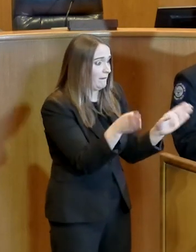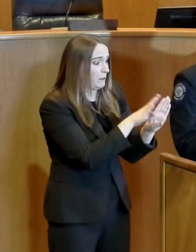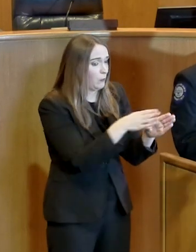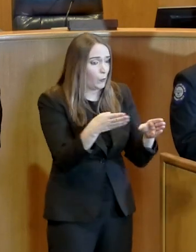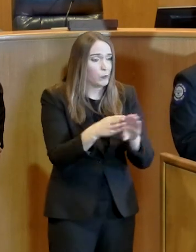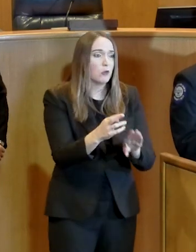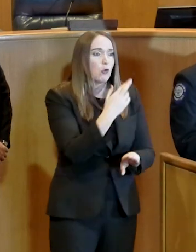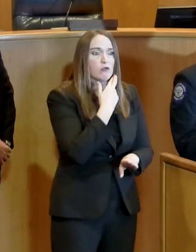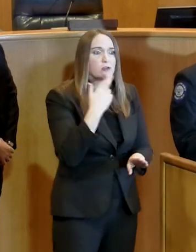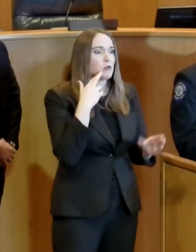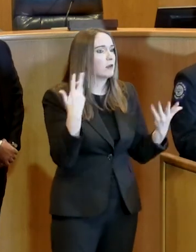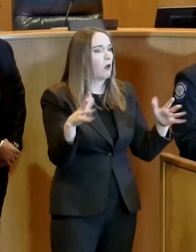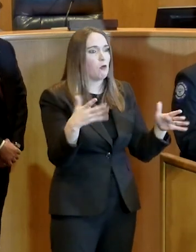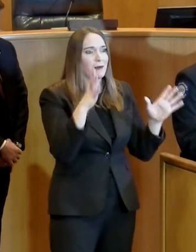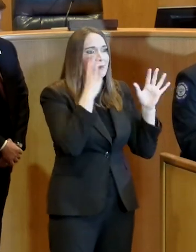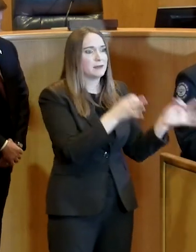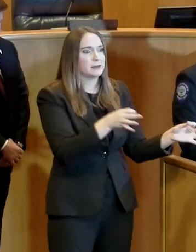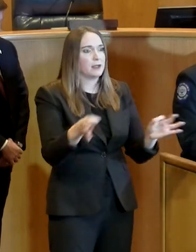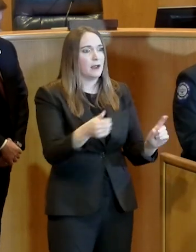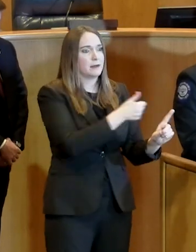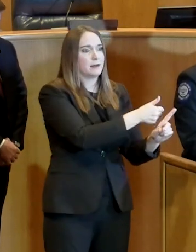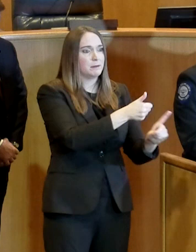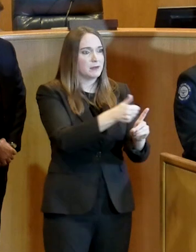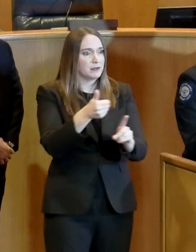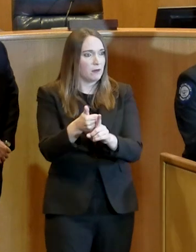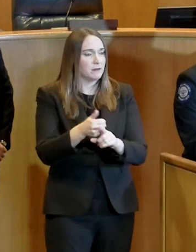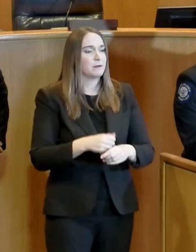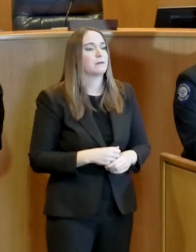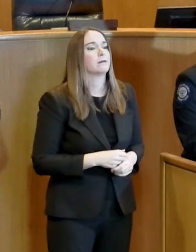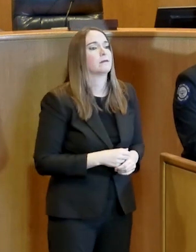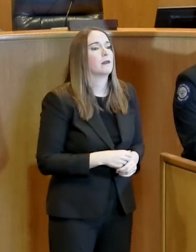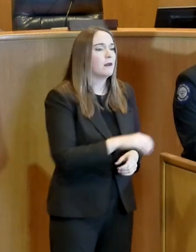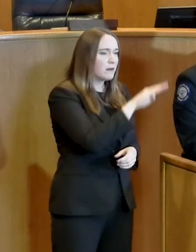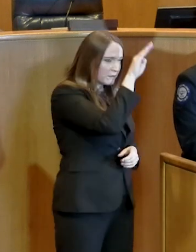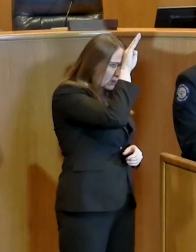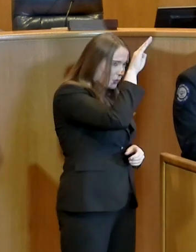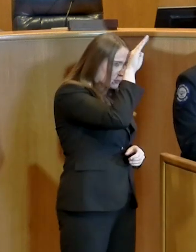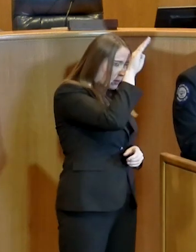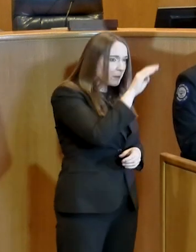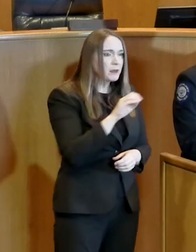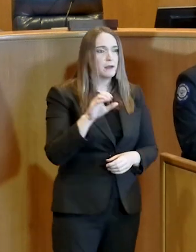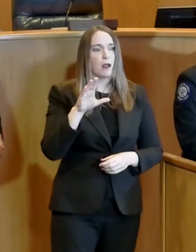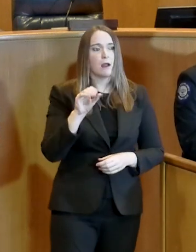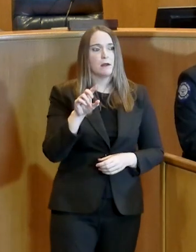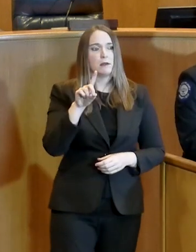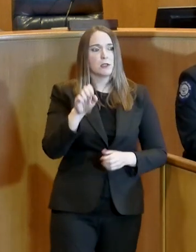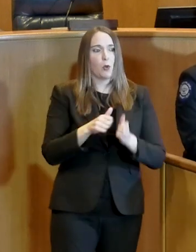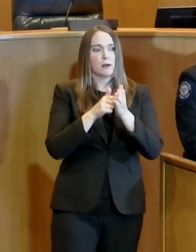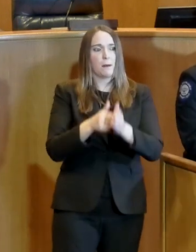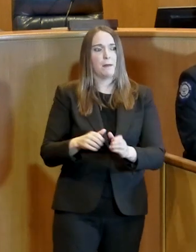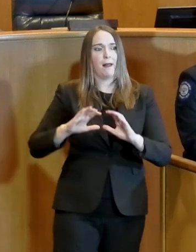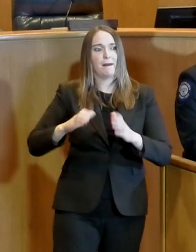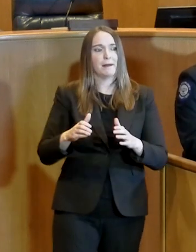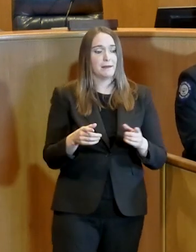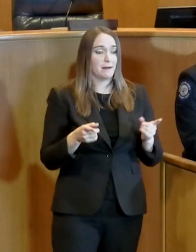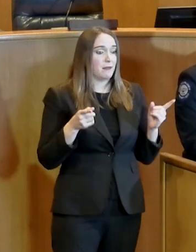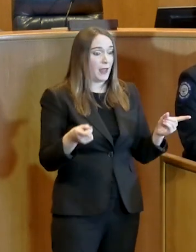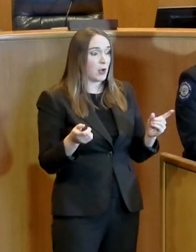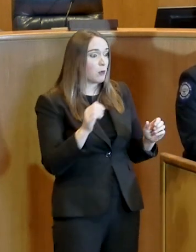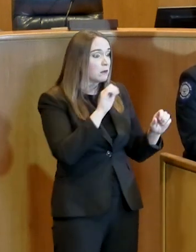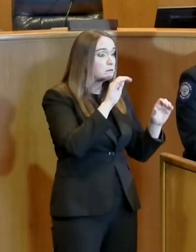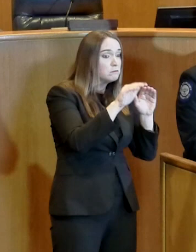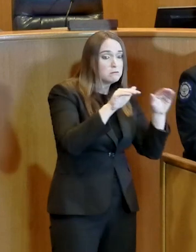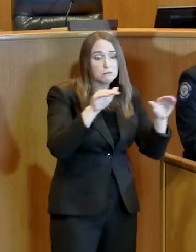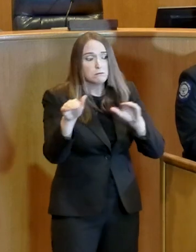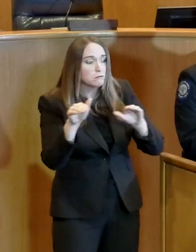department and co-compliant staff, to give everybody additional information that this order was coming, most of them had closed the doors or were in the